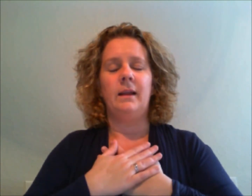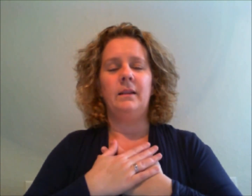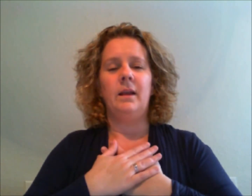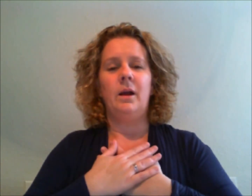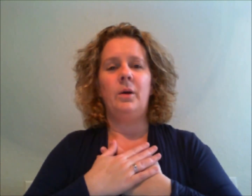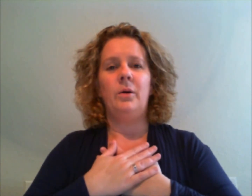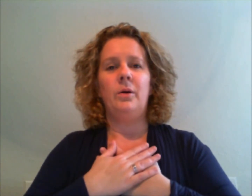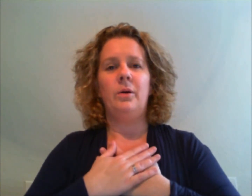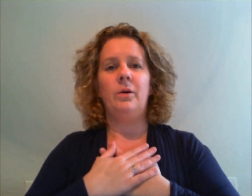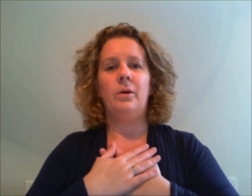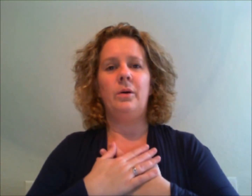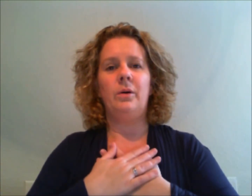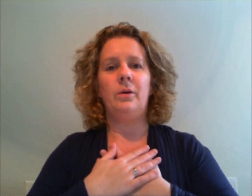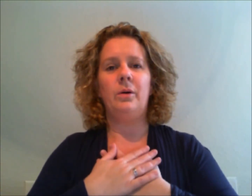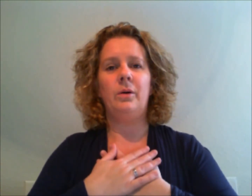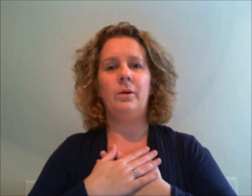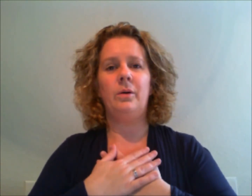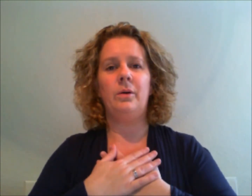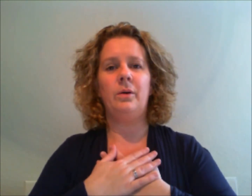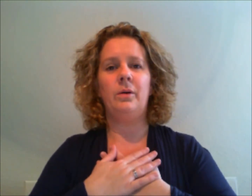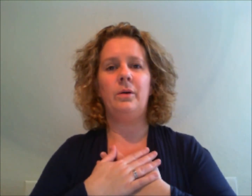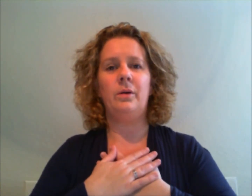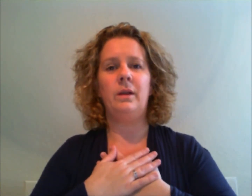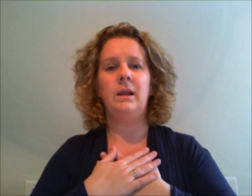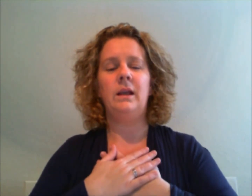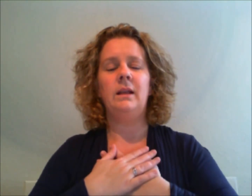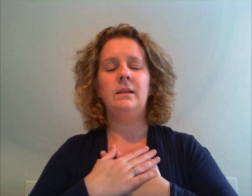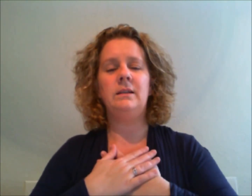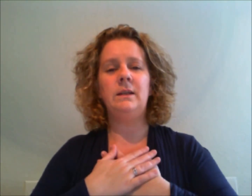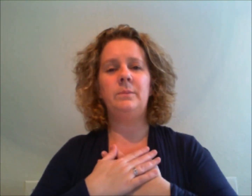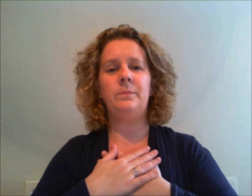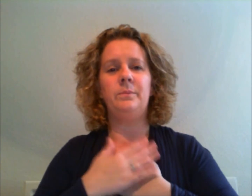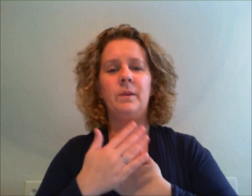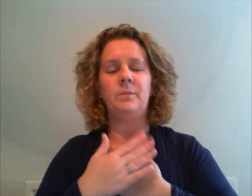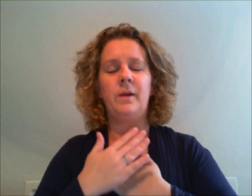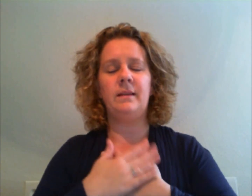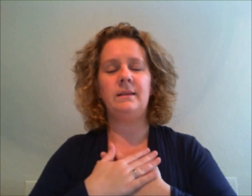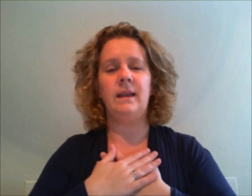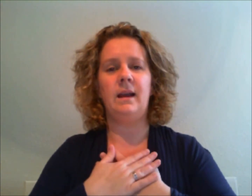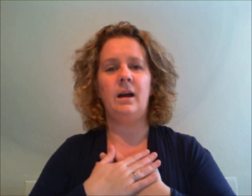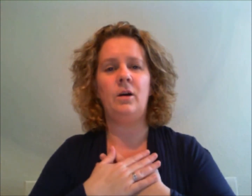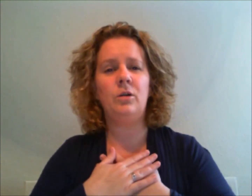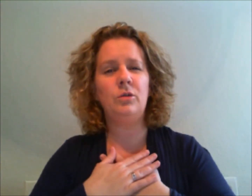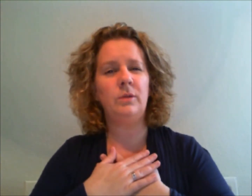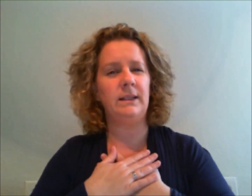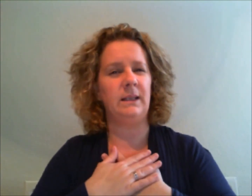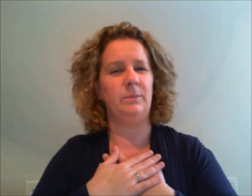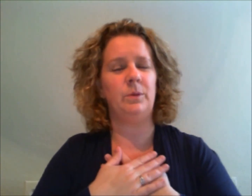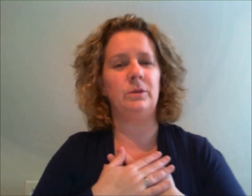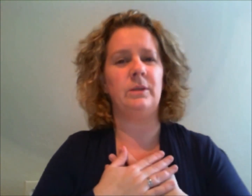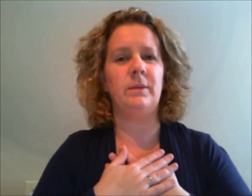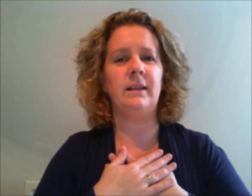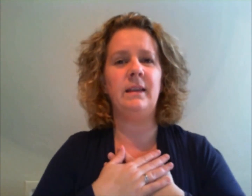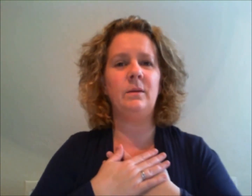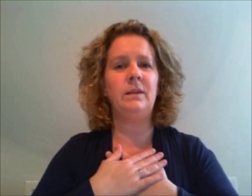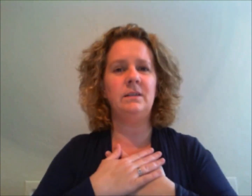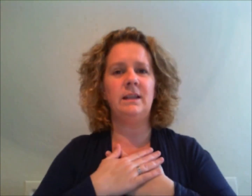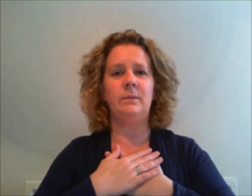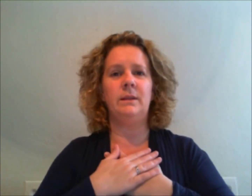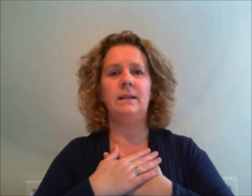the deep breaths here are always important but I think when you're dealing with things